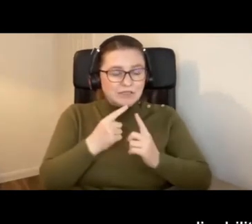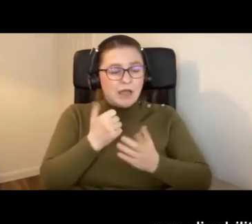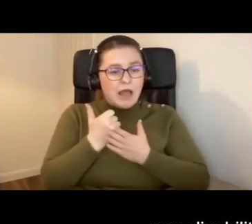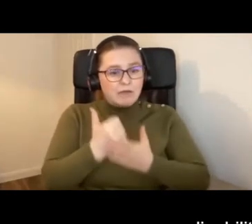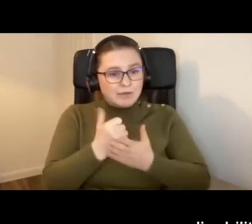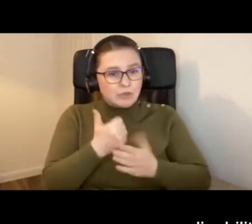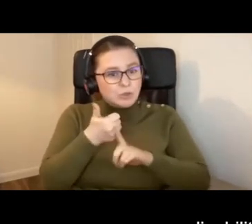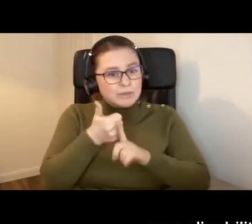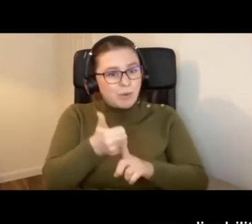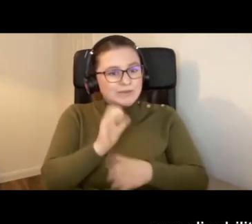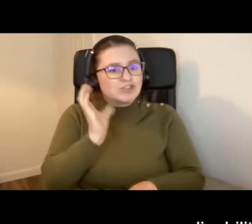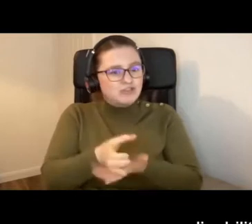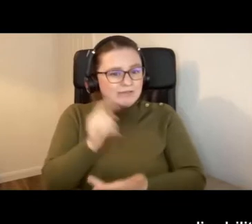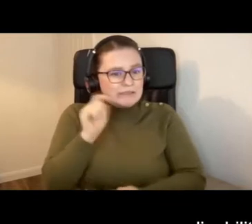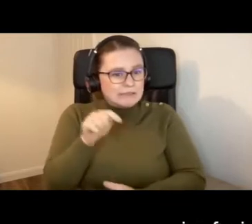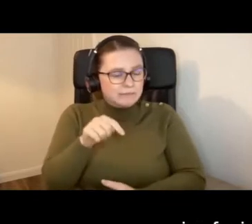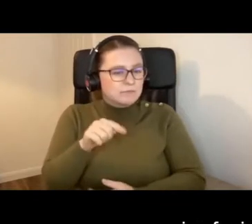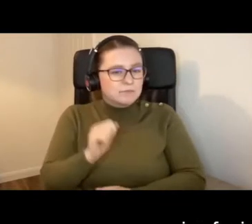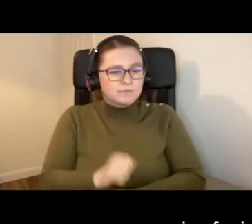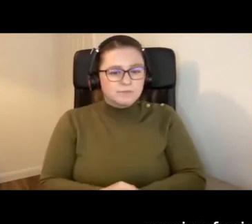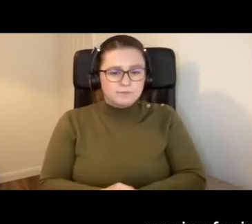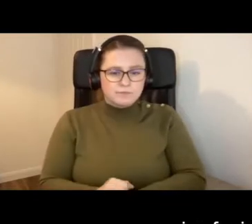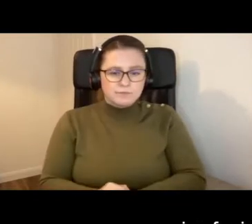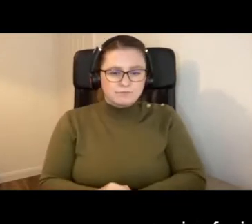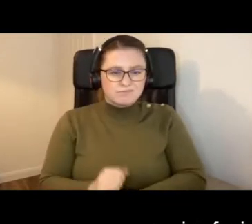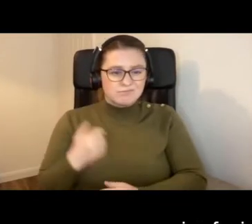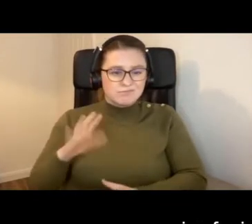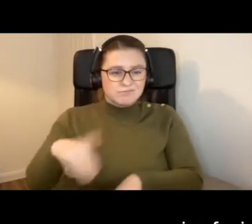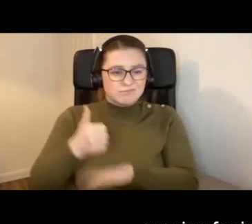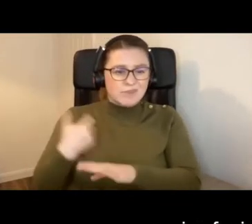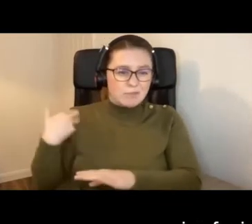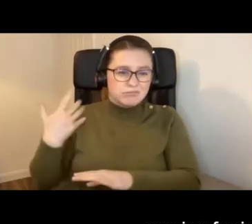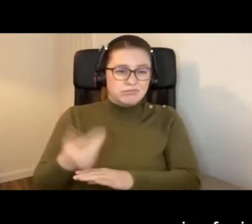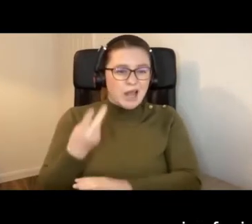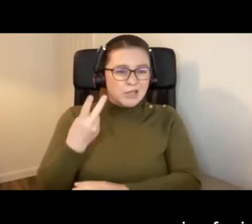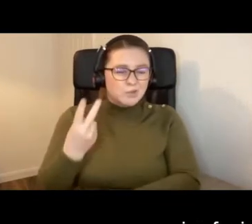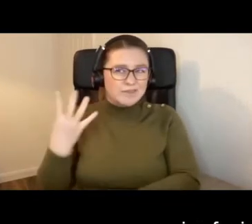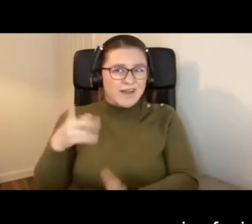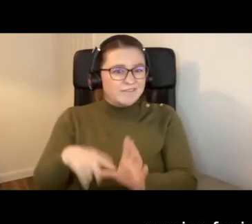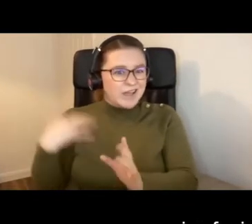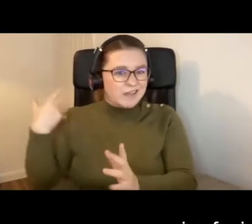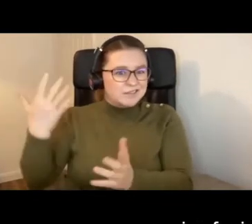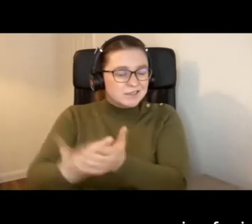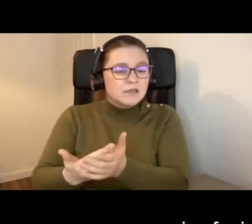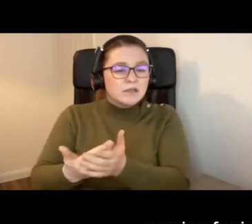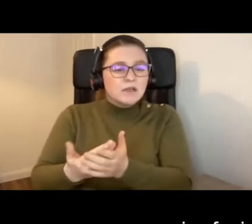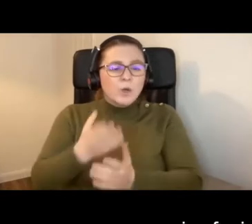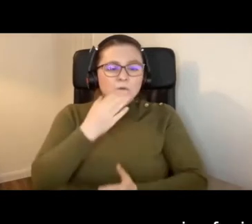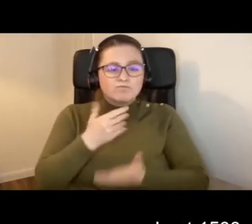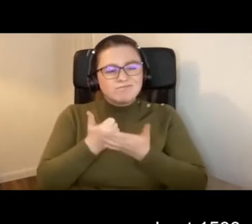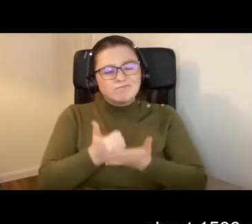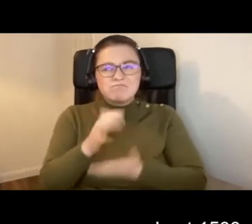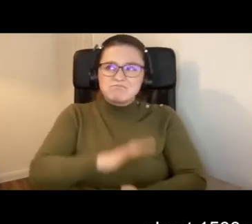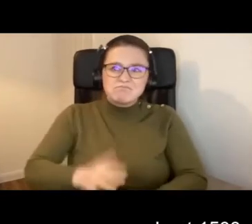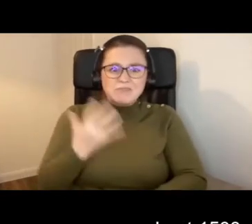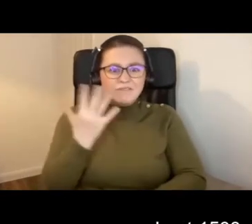charity. We've been running for in excess of 25 years and normally help around about